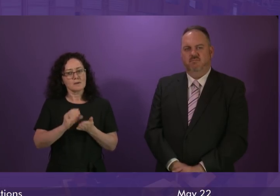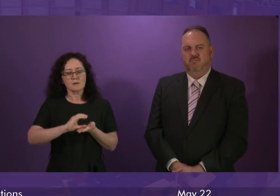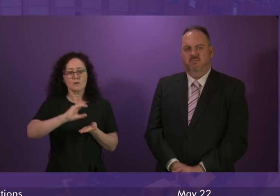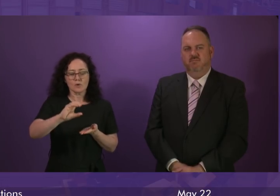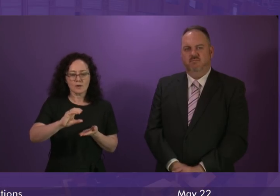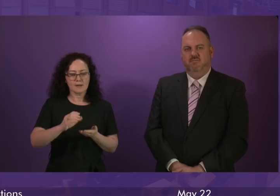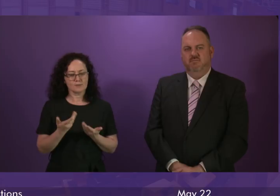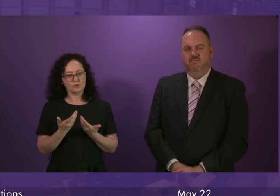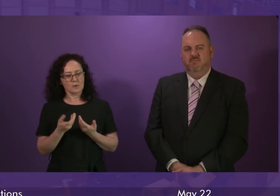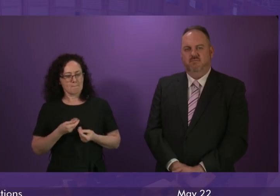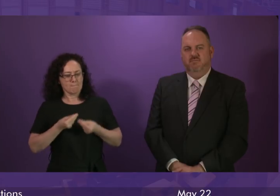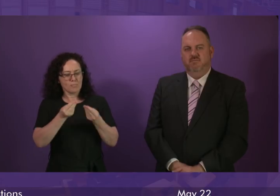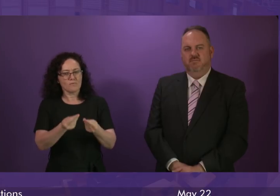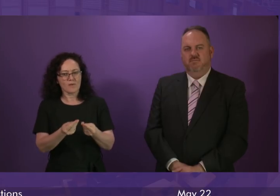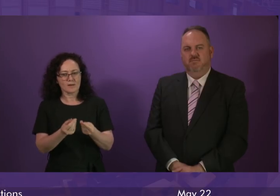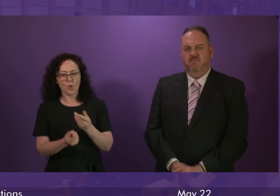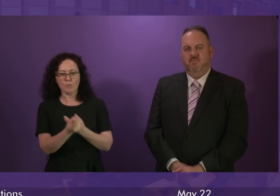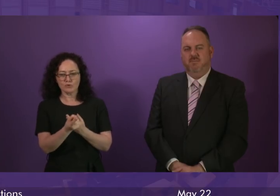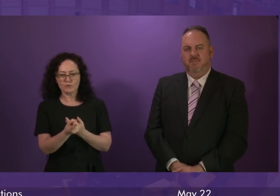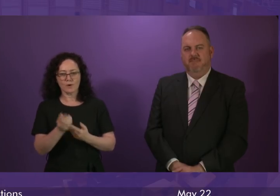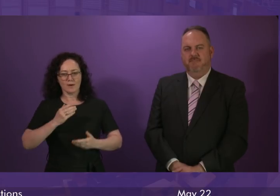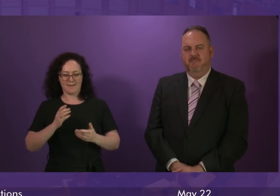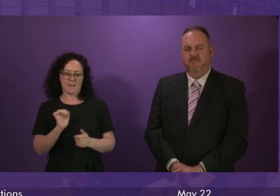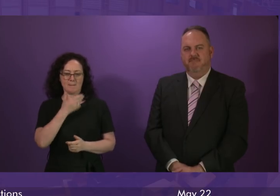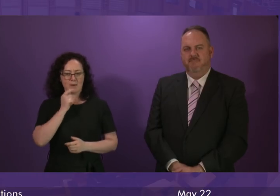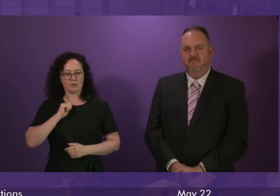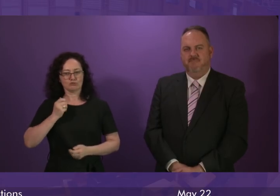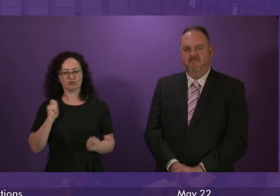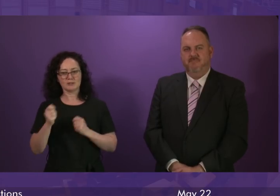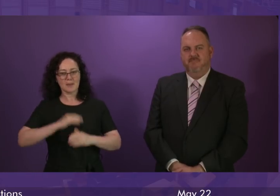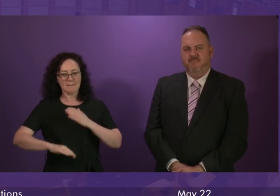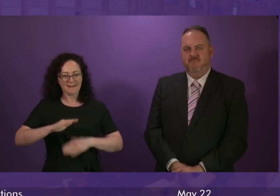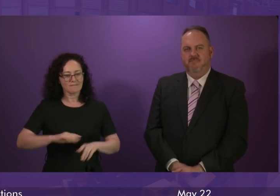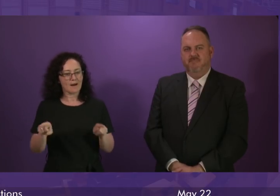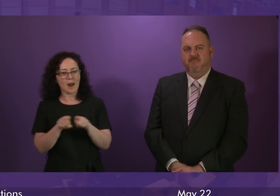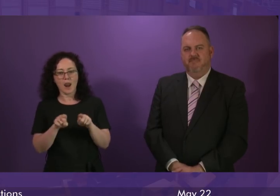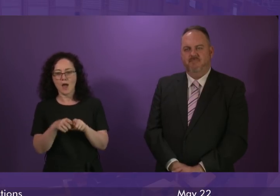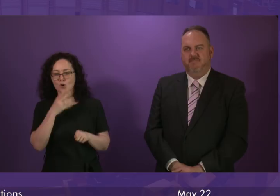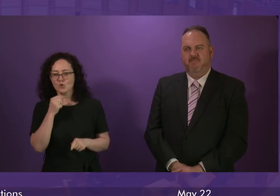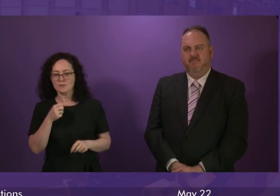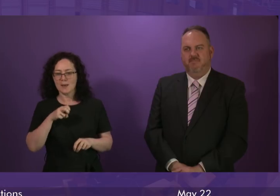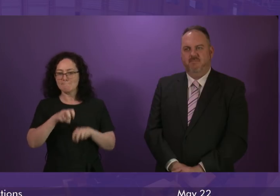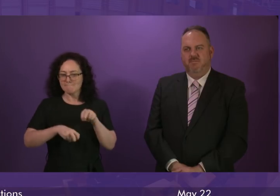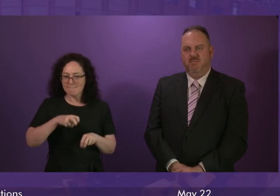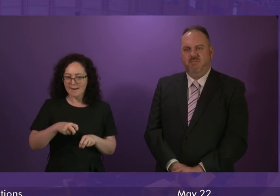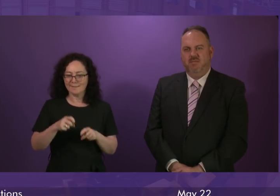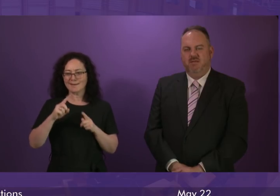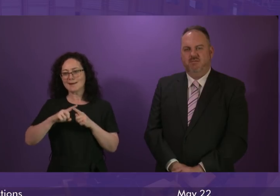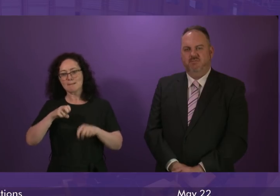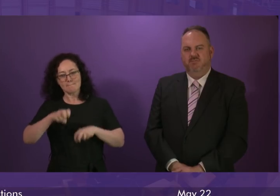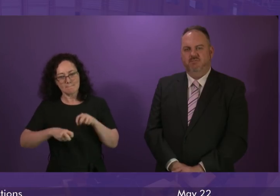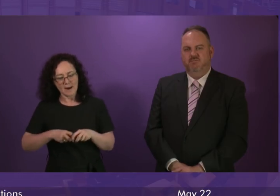behaviour change programmes, including cycle training and increased access to bikes and e-bikes to encourage more people to walk and cycle.